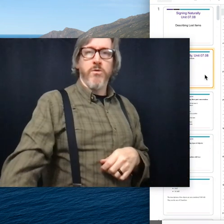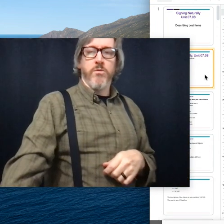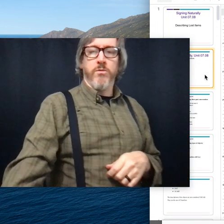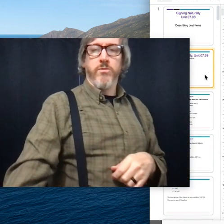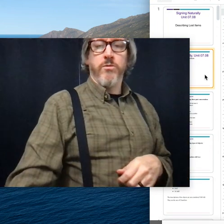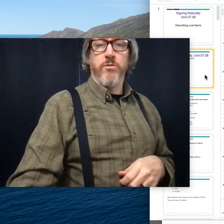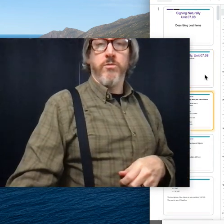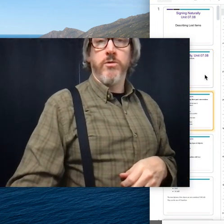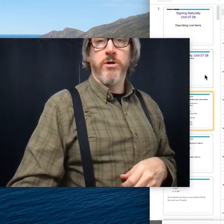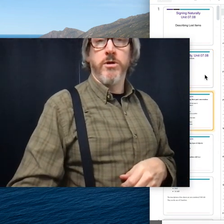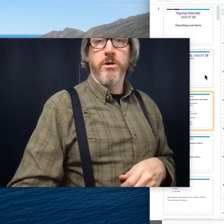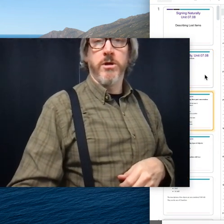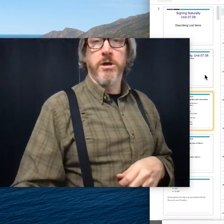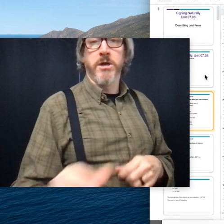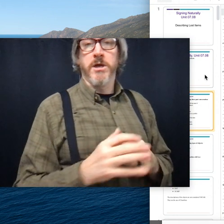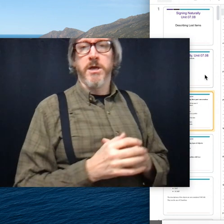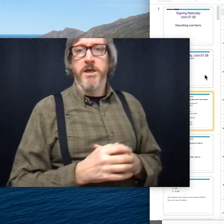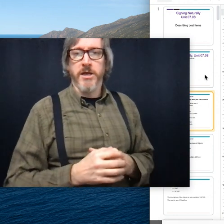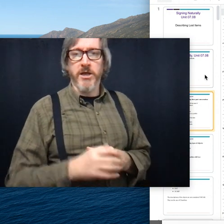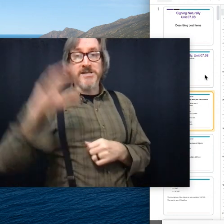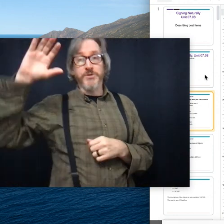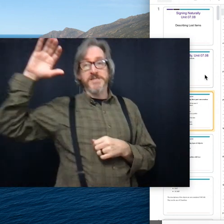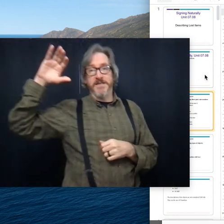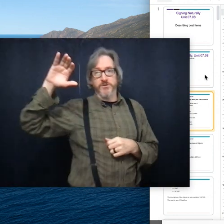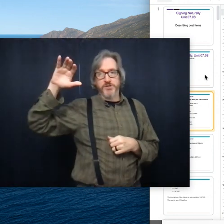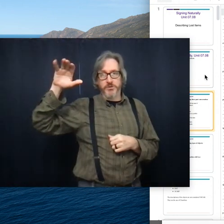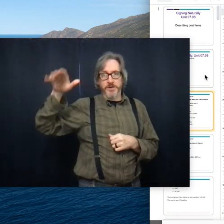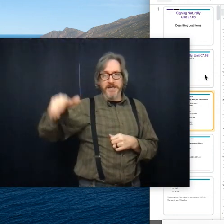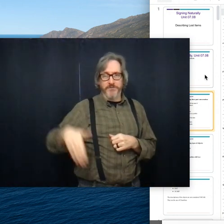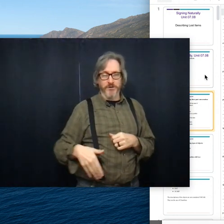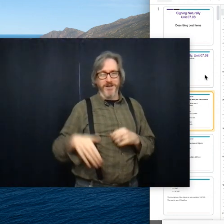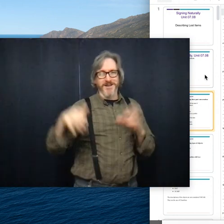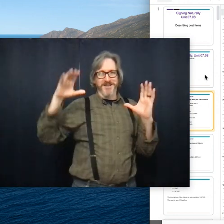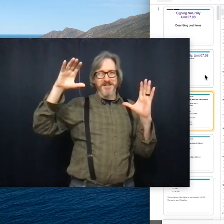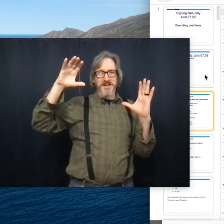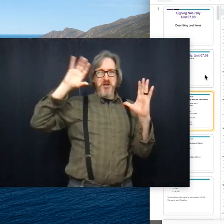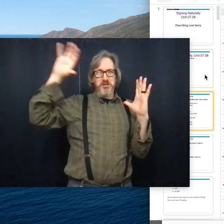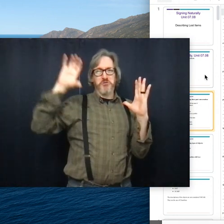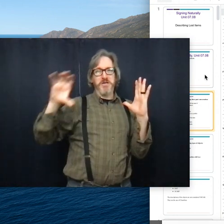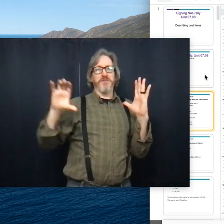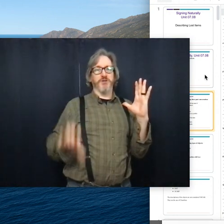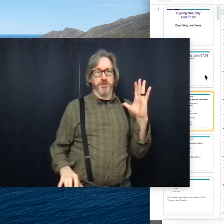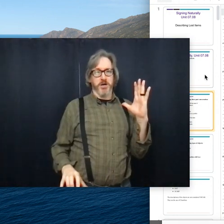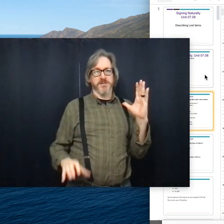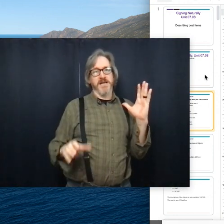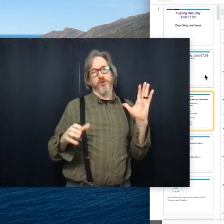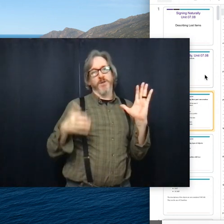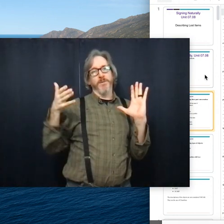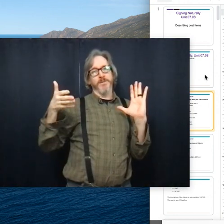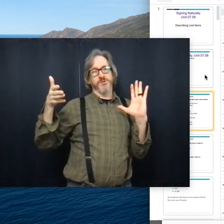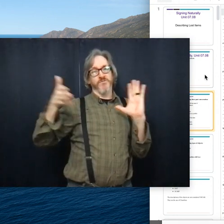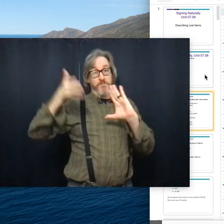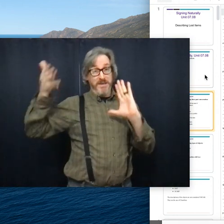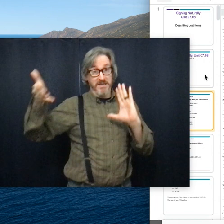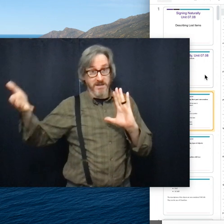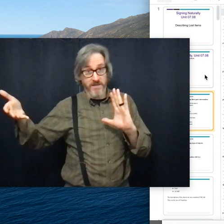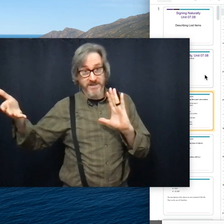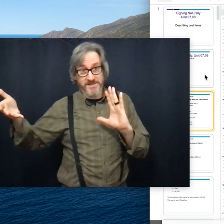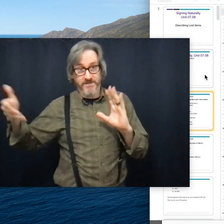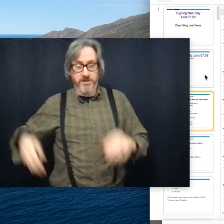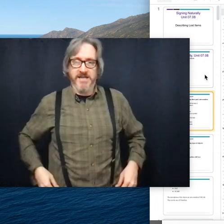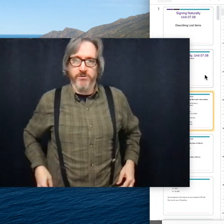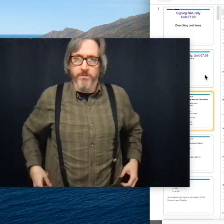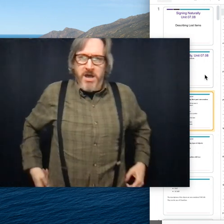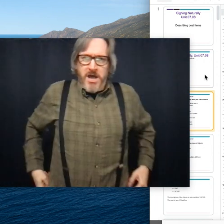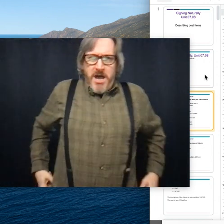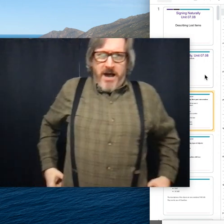So as you can see, there's three different chunks. normally we would sort of build on